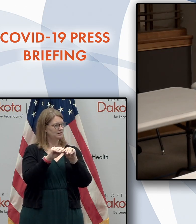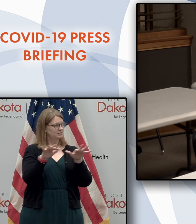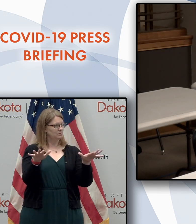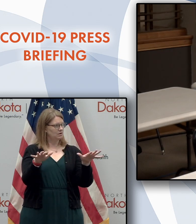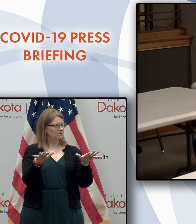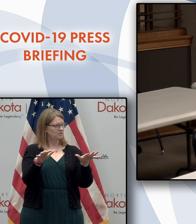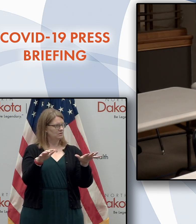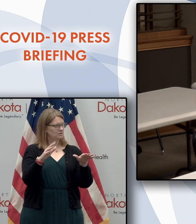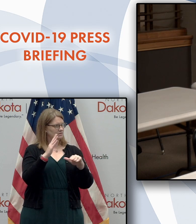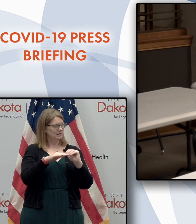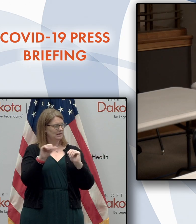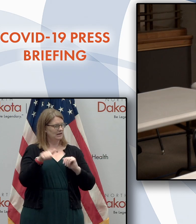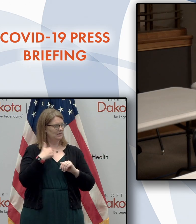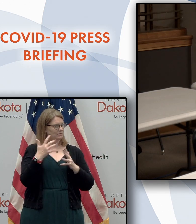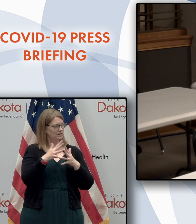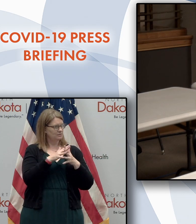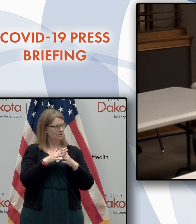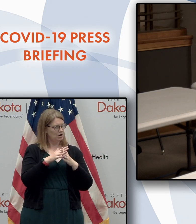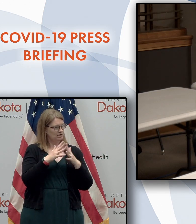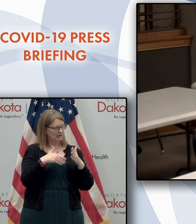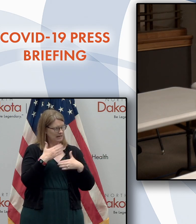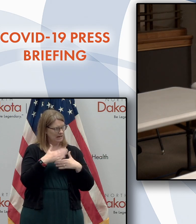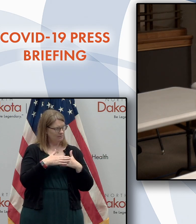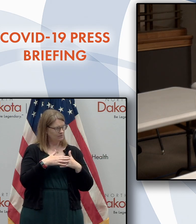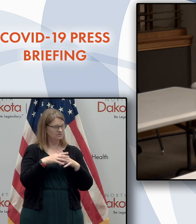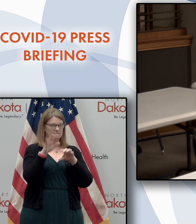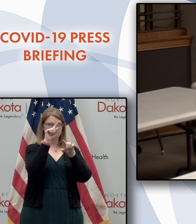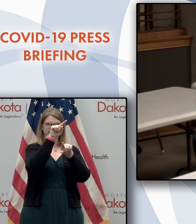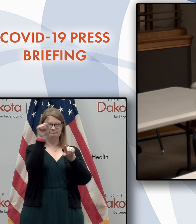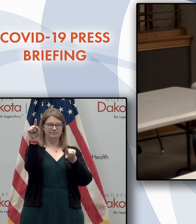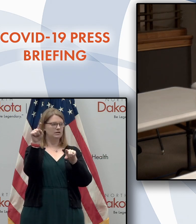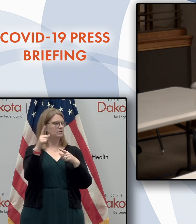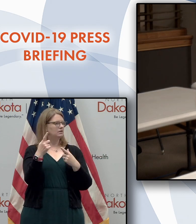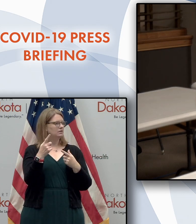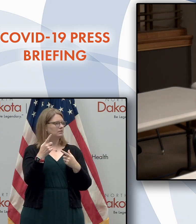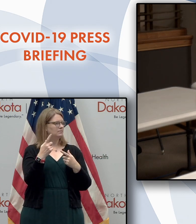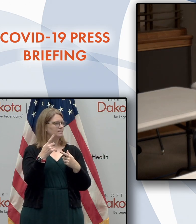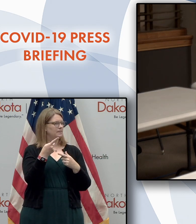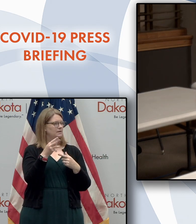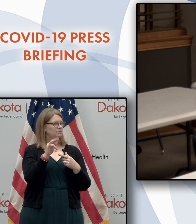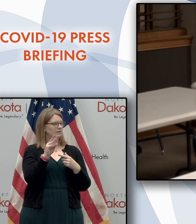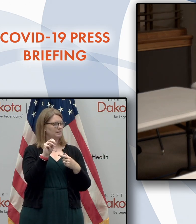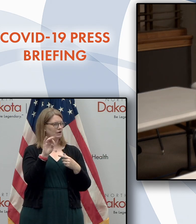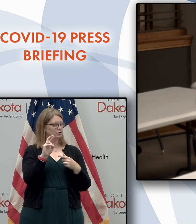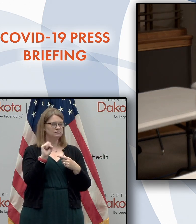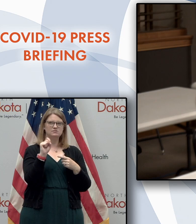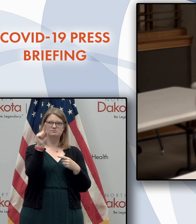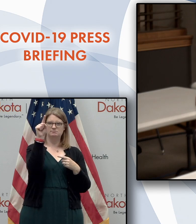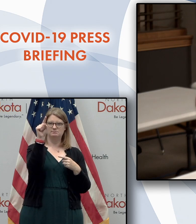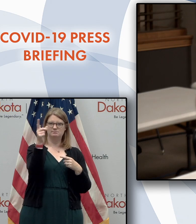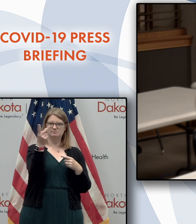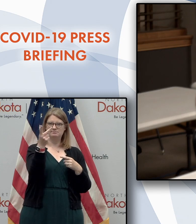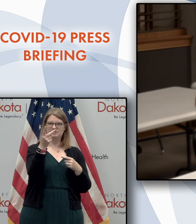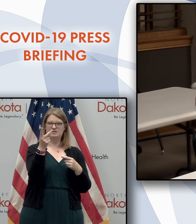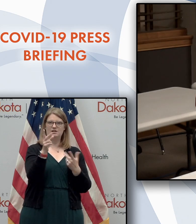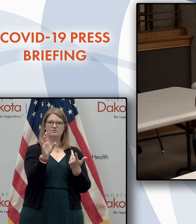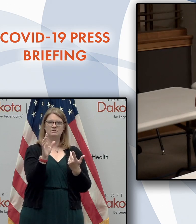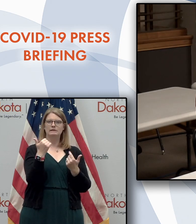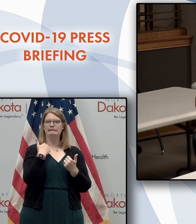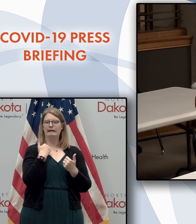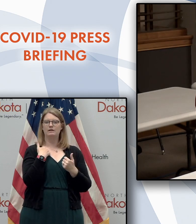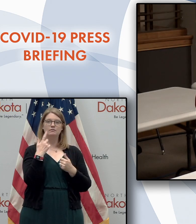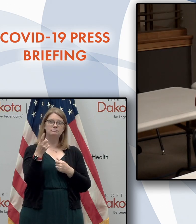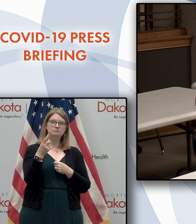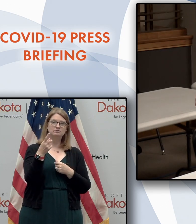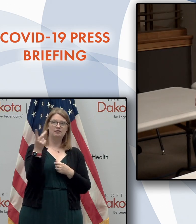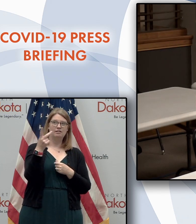any of their American neighbors, including North Dakota. Um, I know you've spoken in the past with premiers and officials up there. I'm wondering, is there something that they're doing